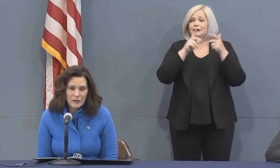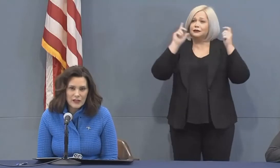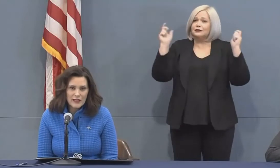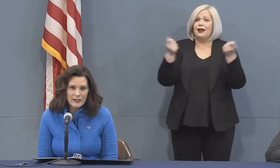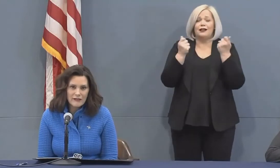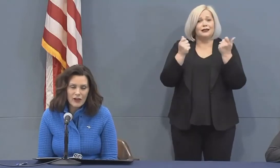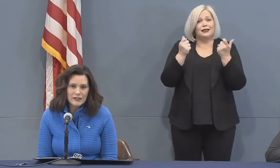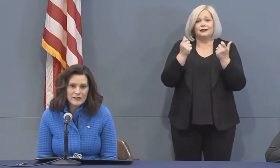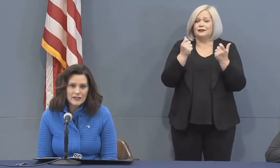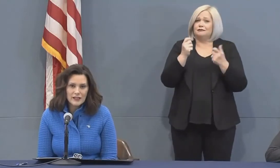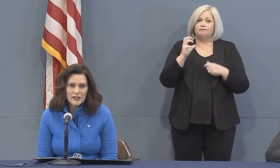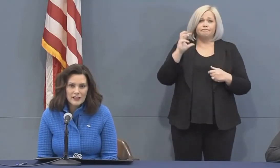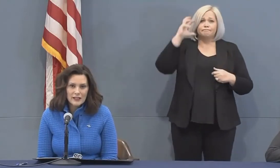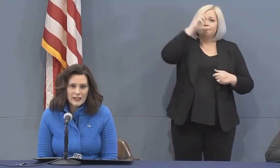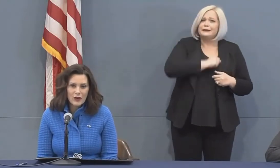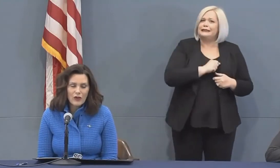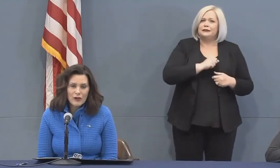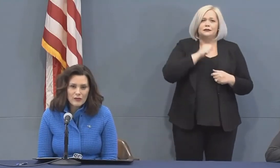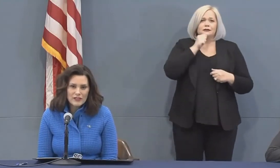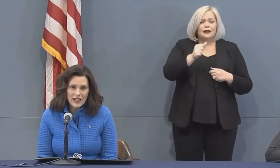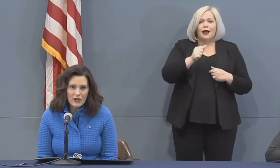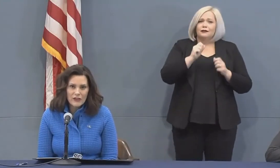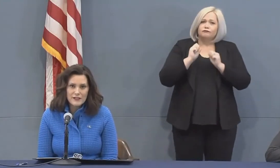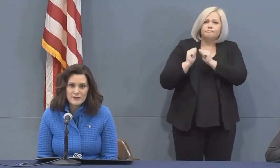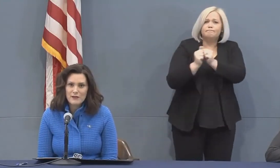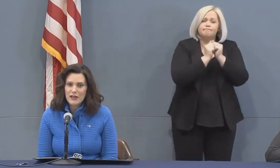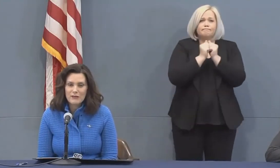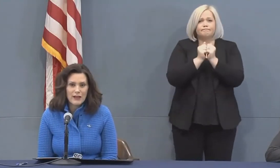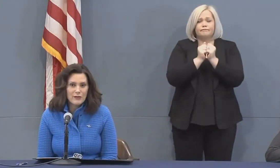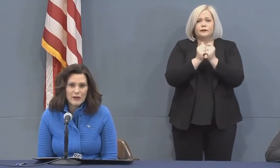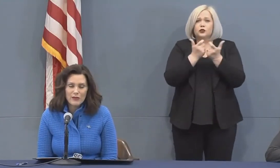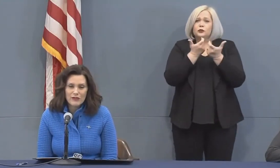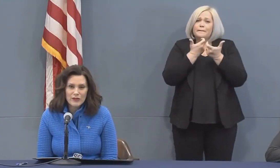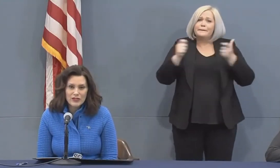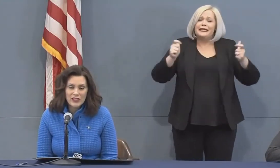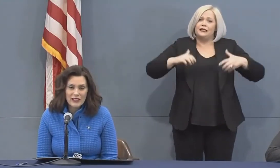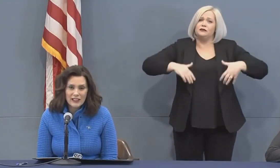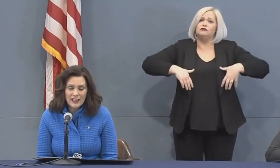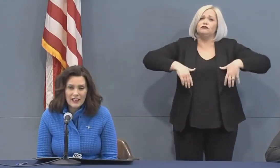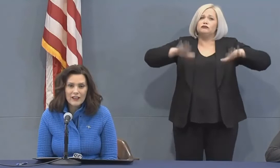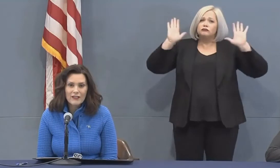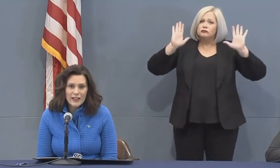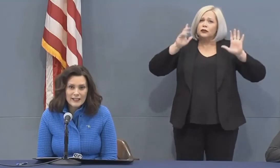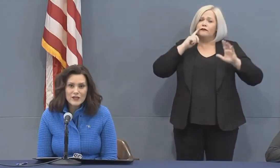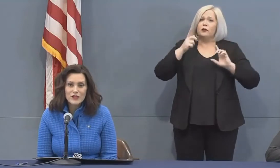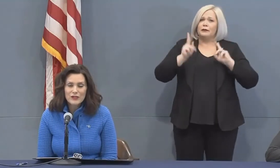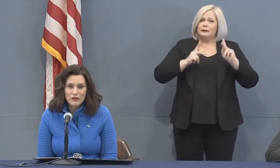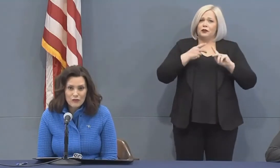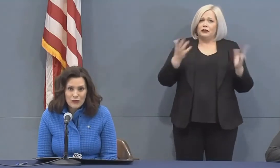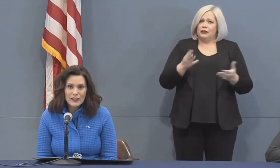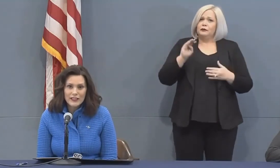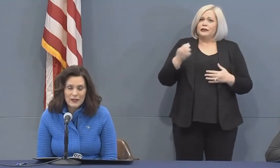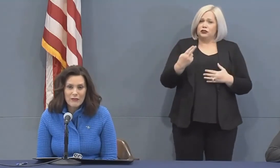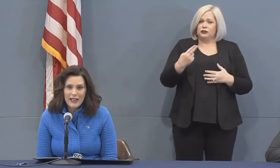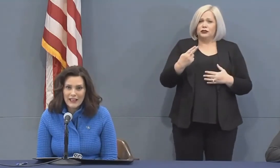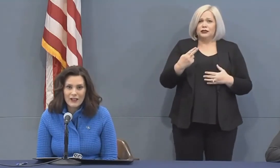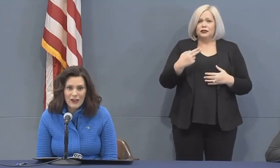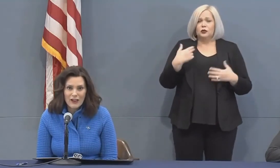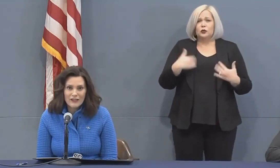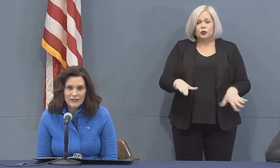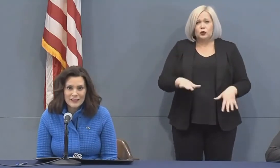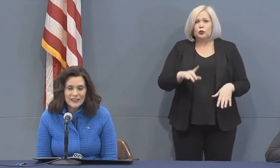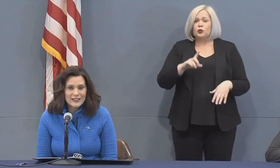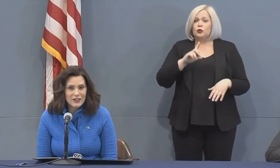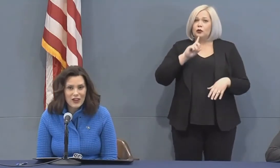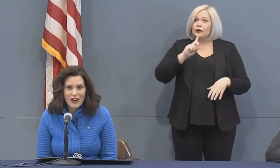with our family and friends. Incredible sacrifice has been made by the people of Michigan, and it's really paying